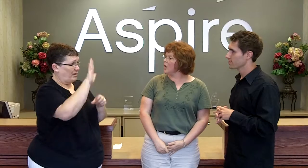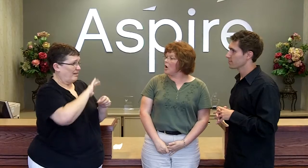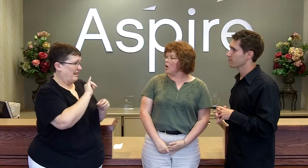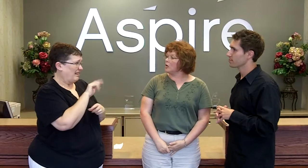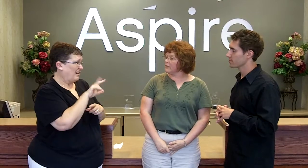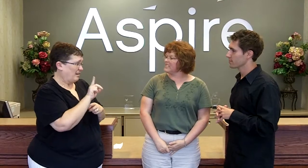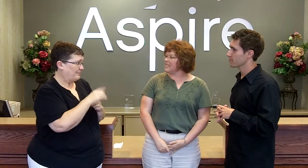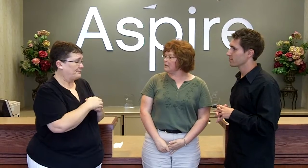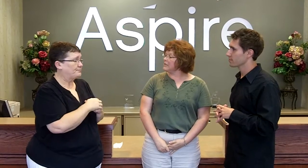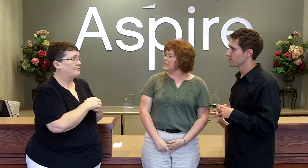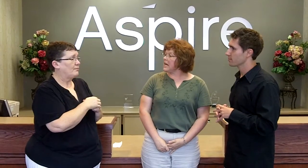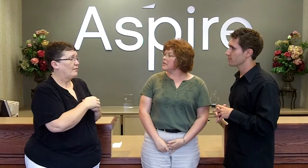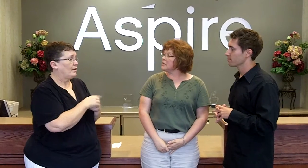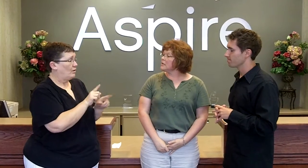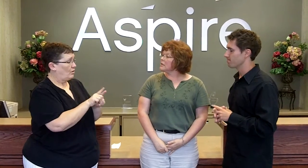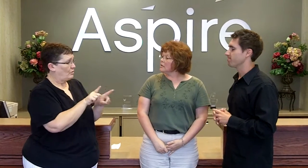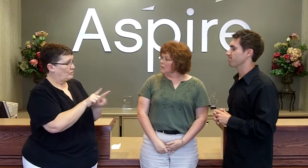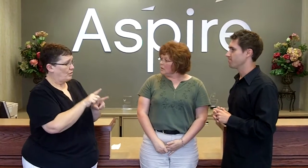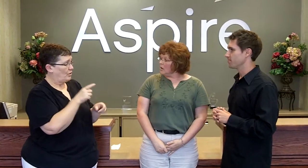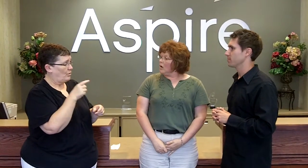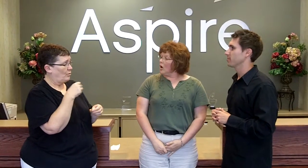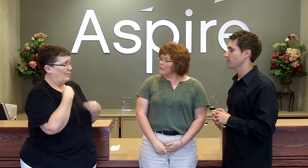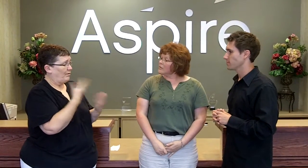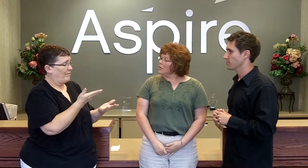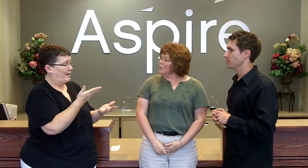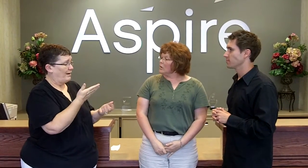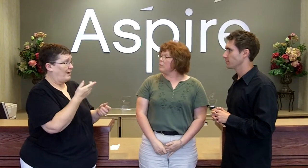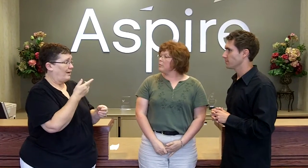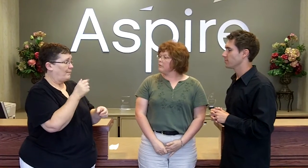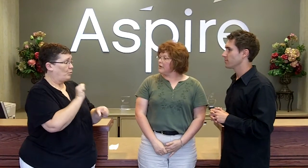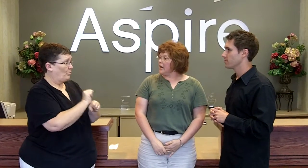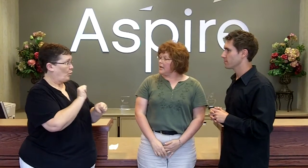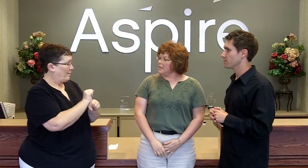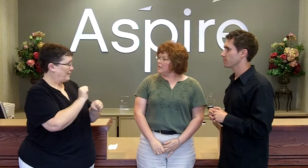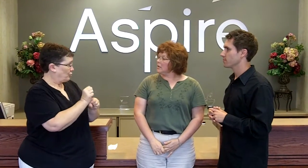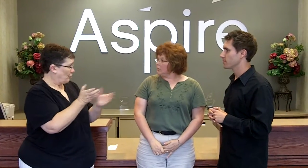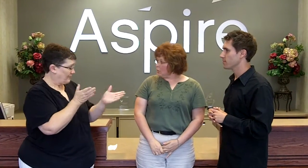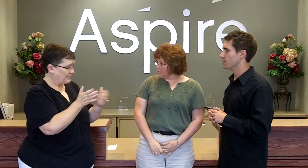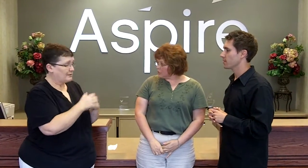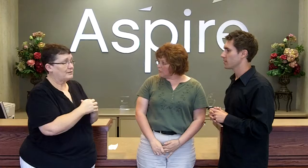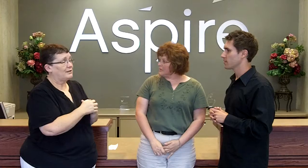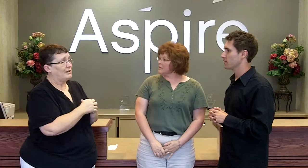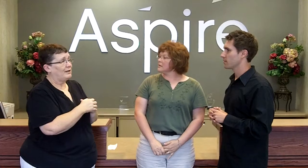all over the state of Indiana. Also, we provide employment services.